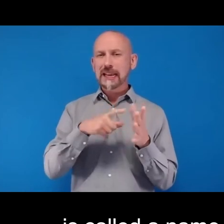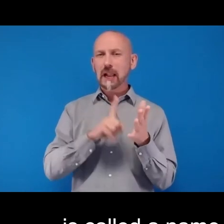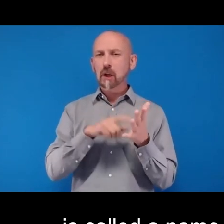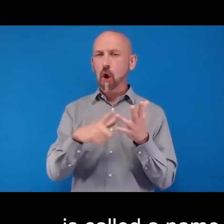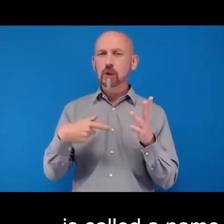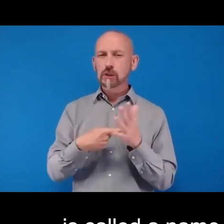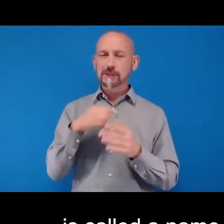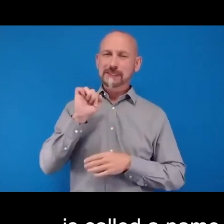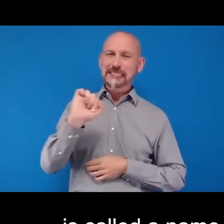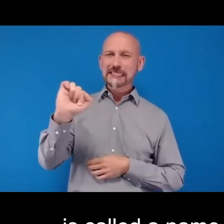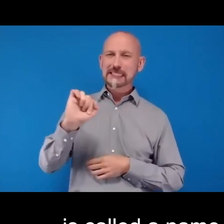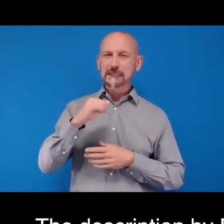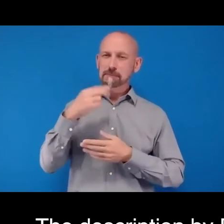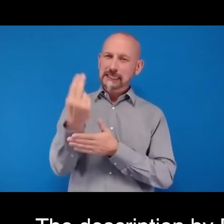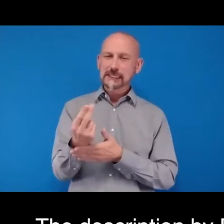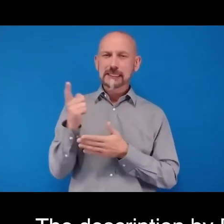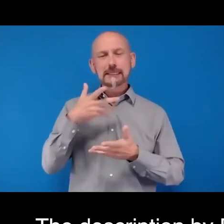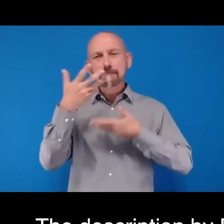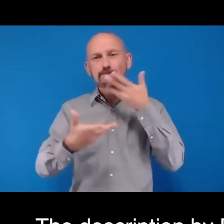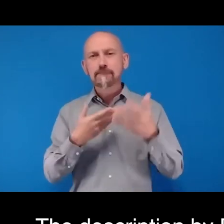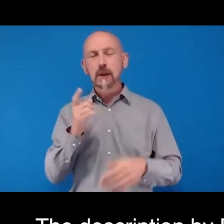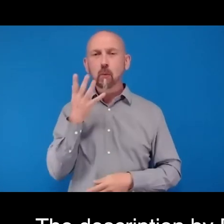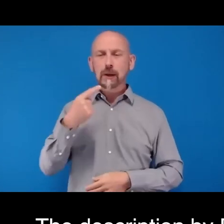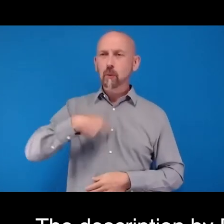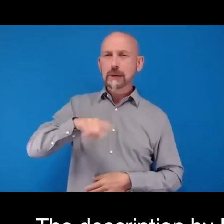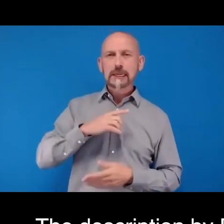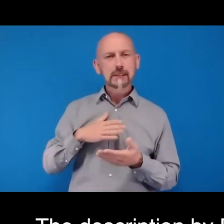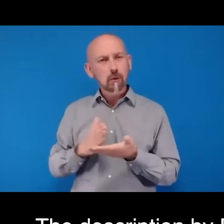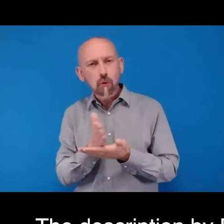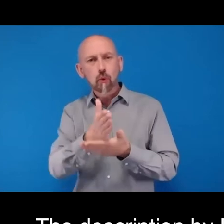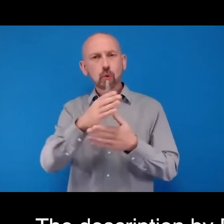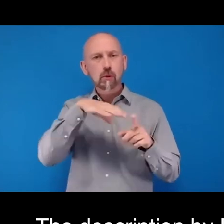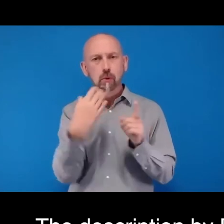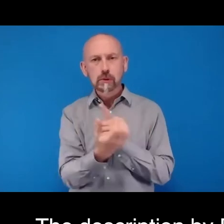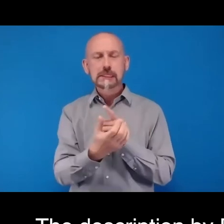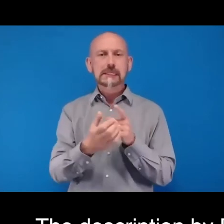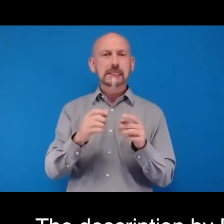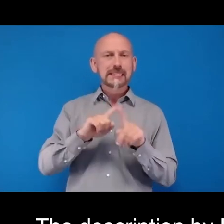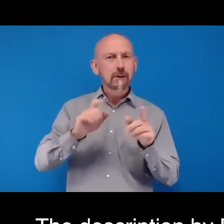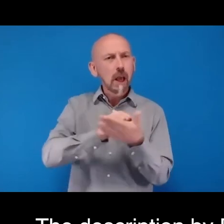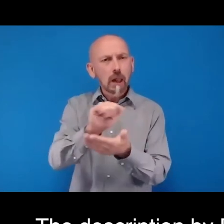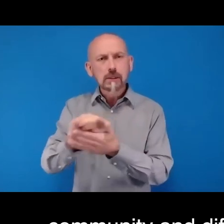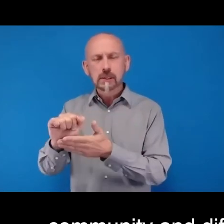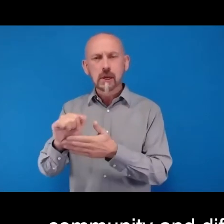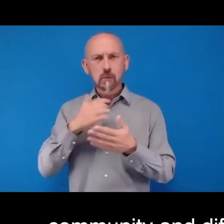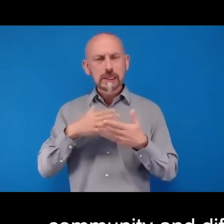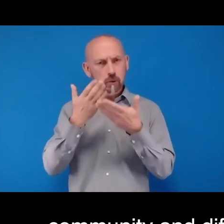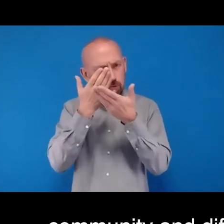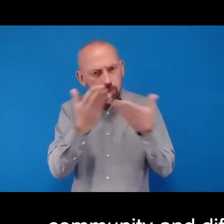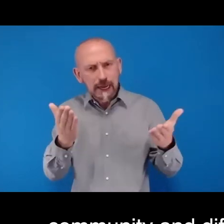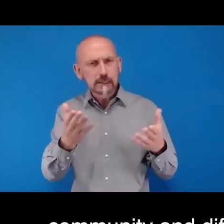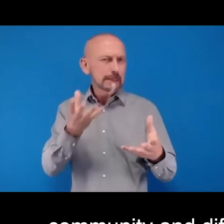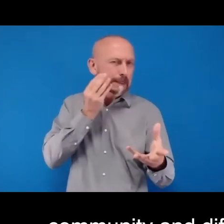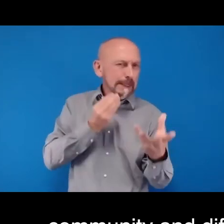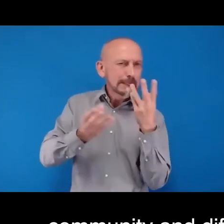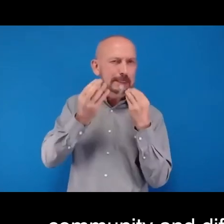travel through community and different cultures, we need to sit, listen quietly and respect each other and the